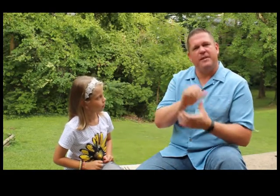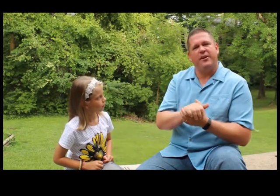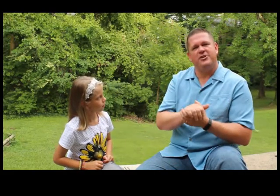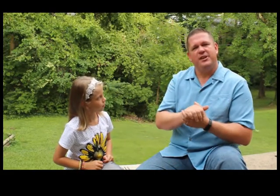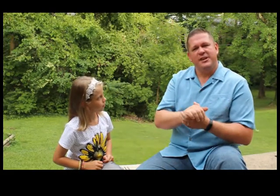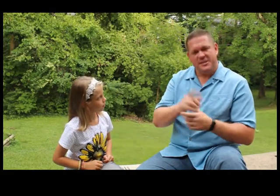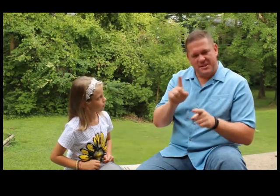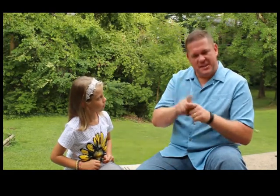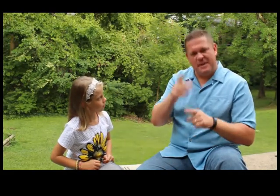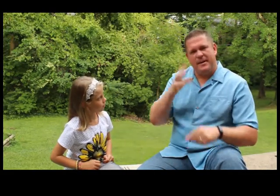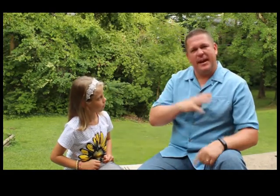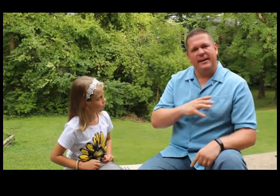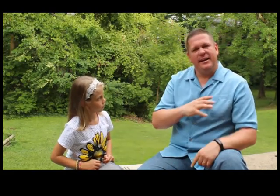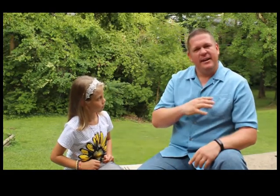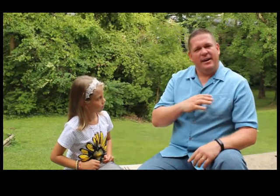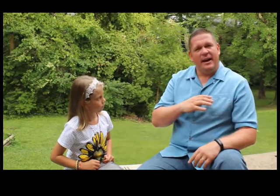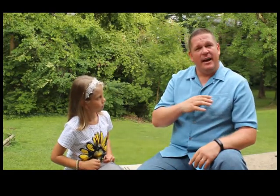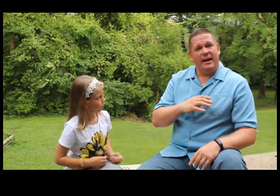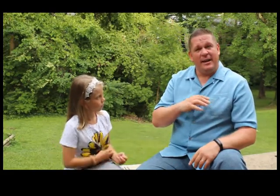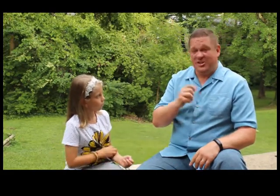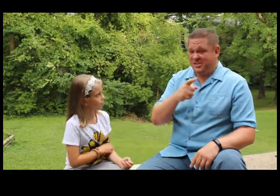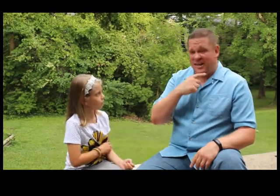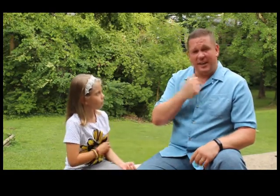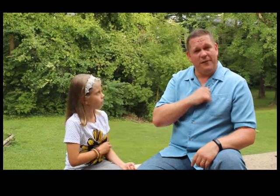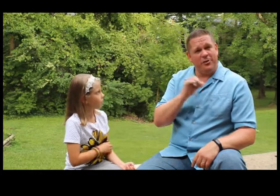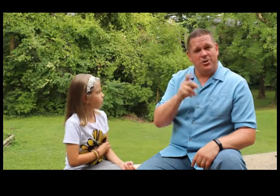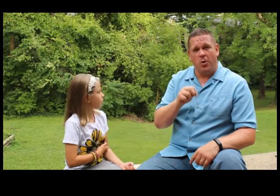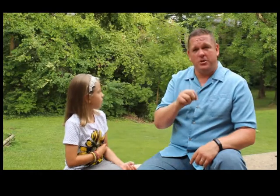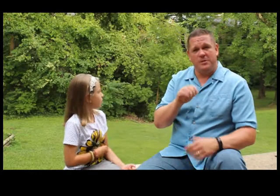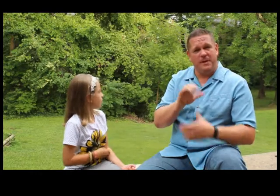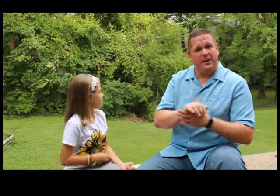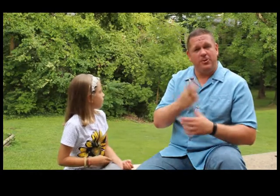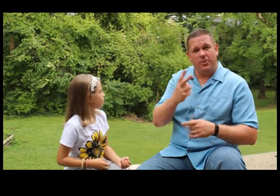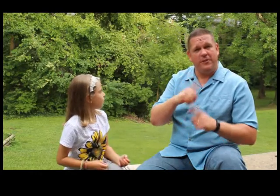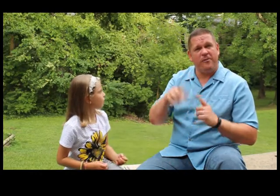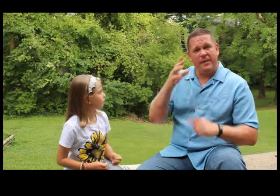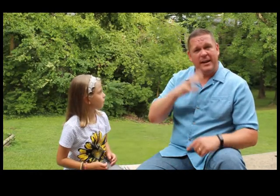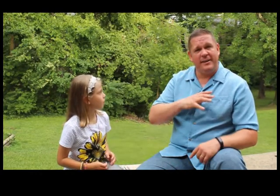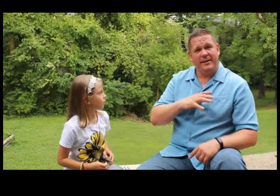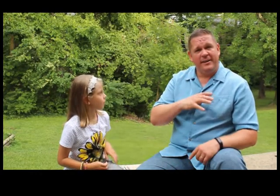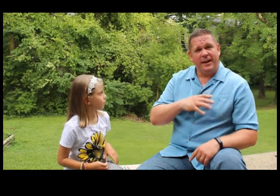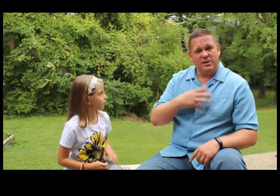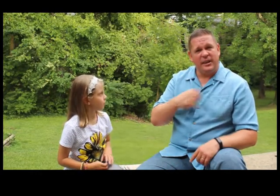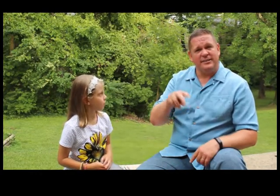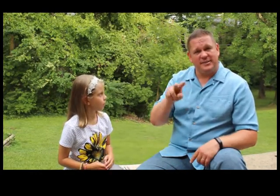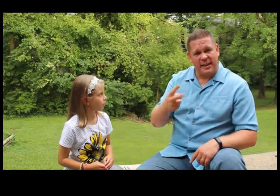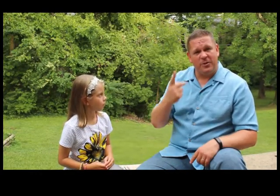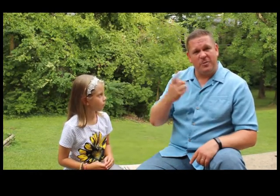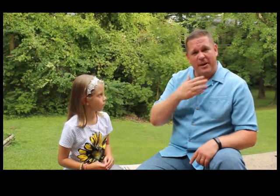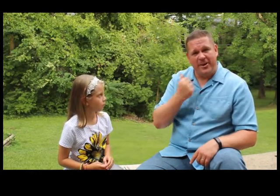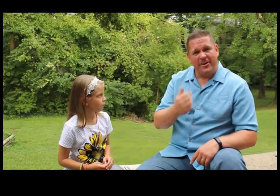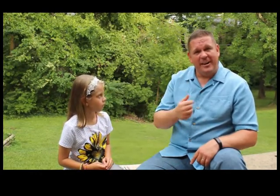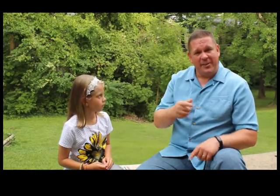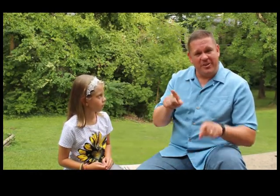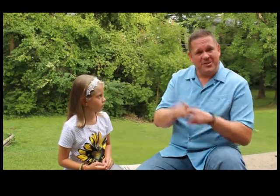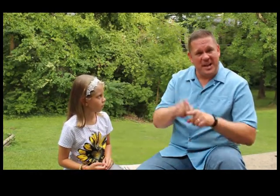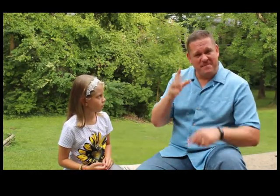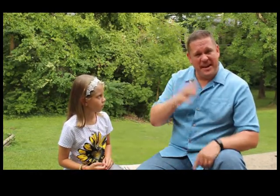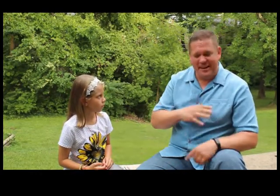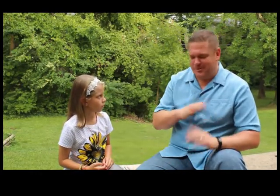marriage. The same man. As she said, I love her joke. She's married to two different men. She likes the second one better. They're the same man. That was